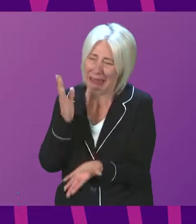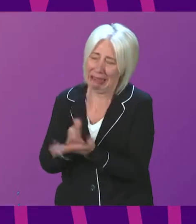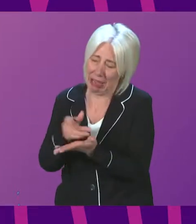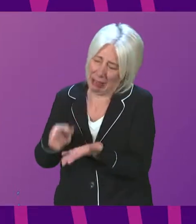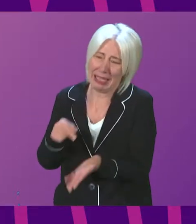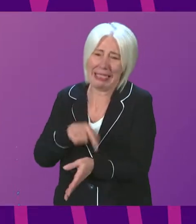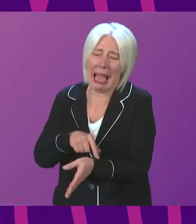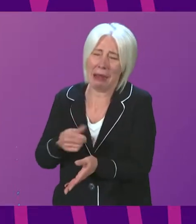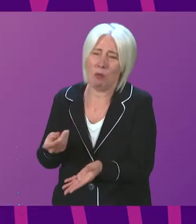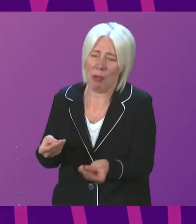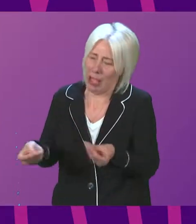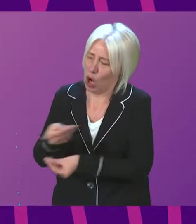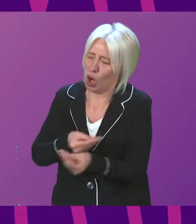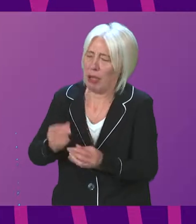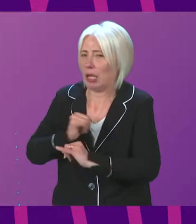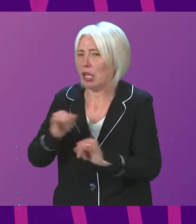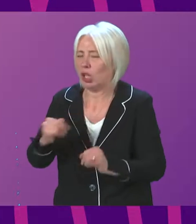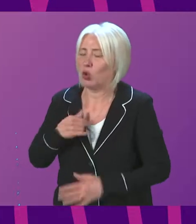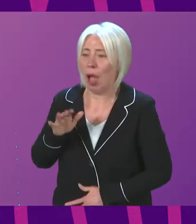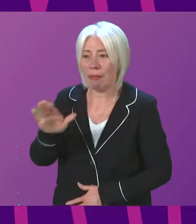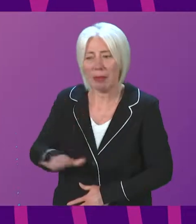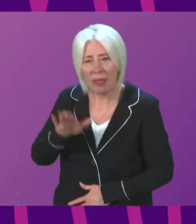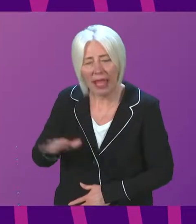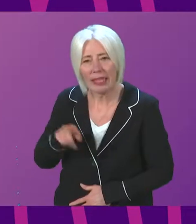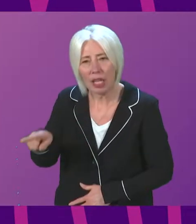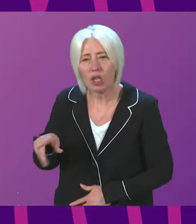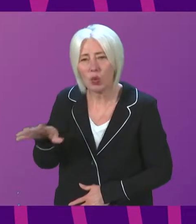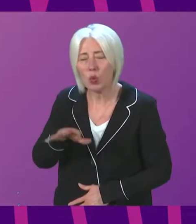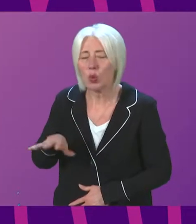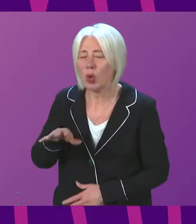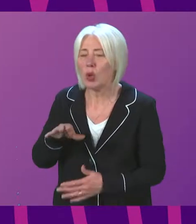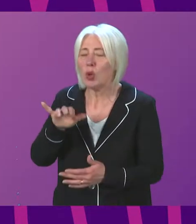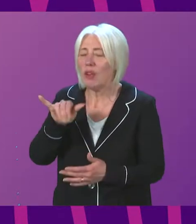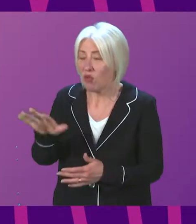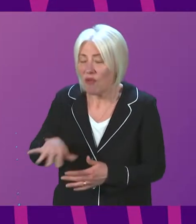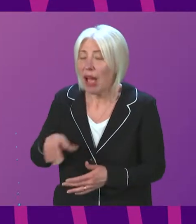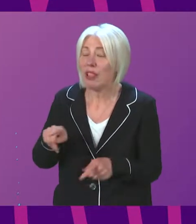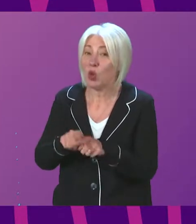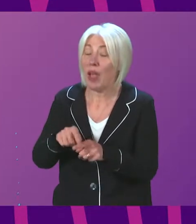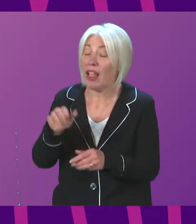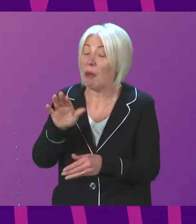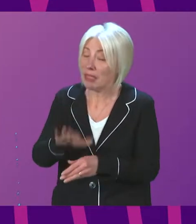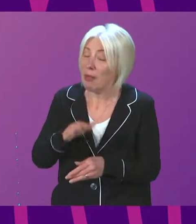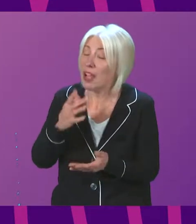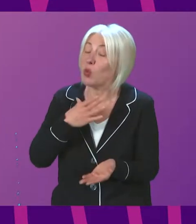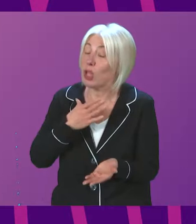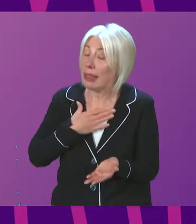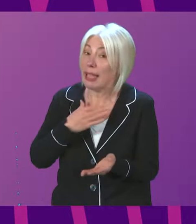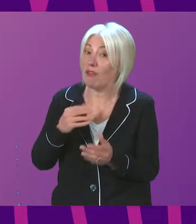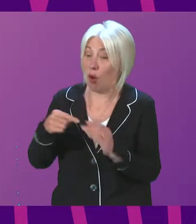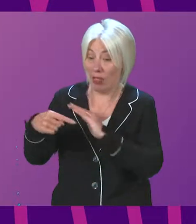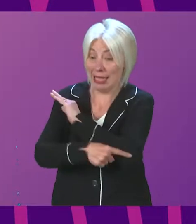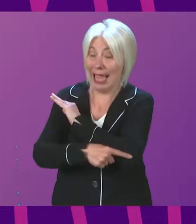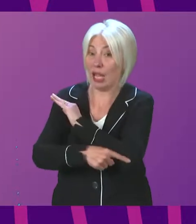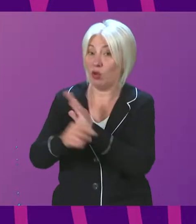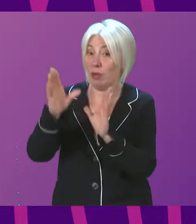that exists right now so I am very sympathetic to calls for this debt to be written off and as part of what I have asked officials to